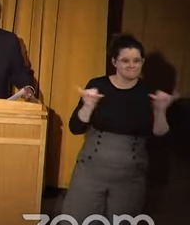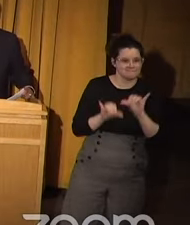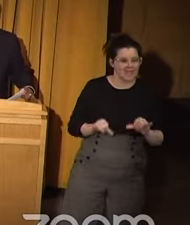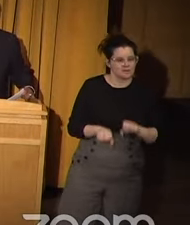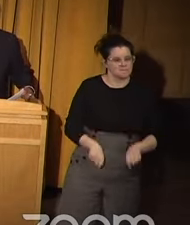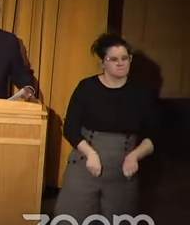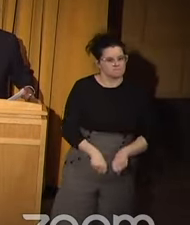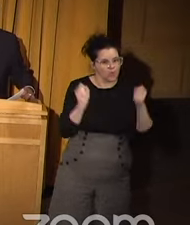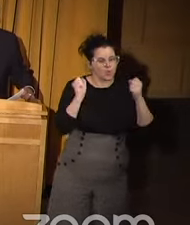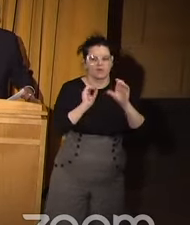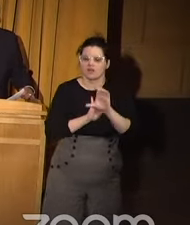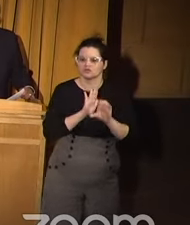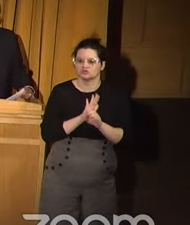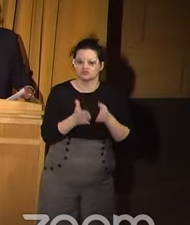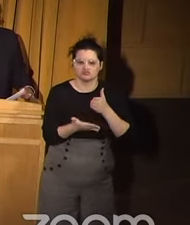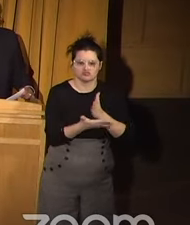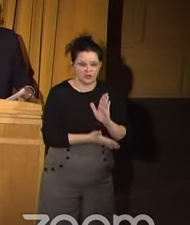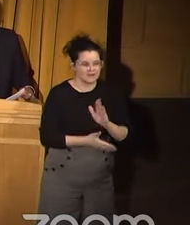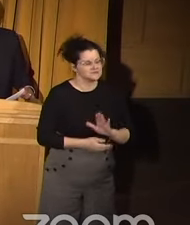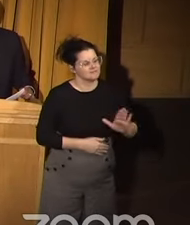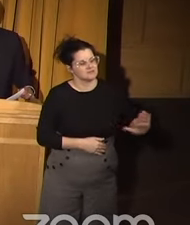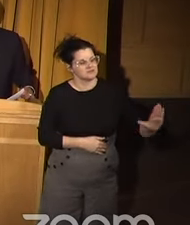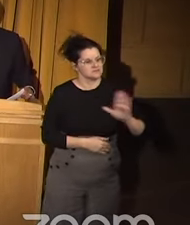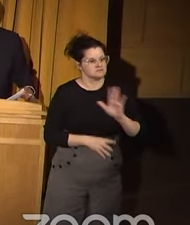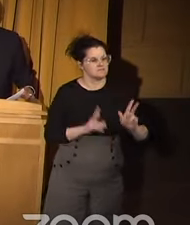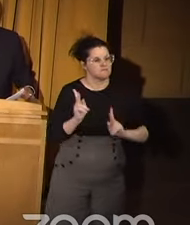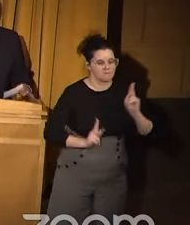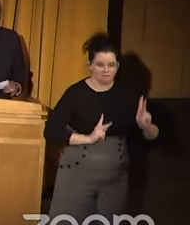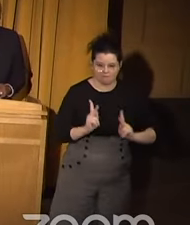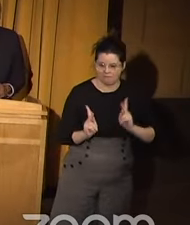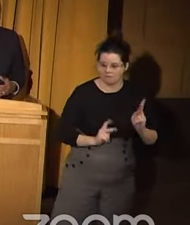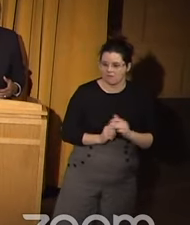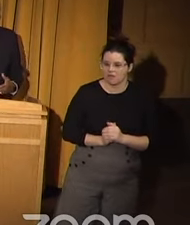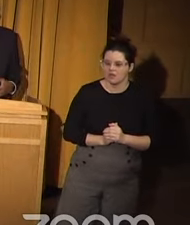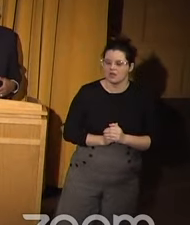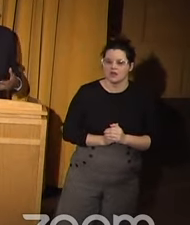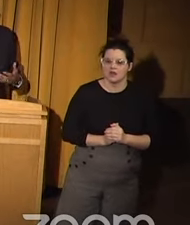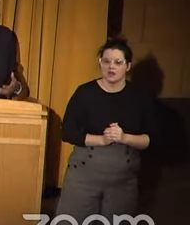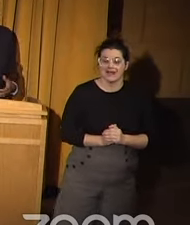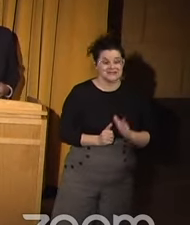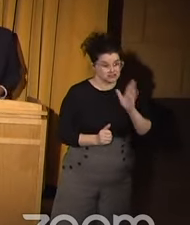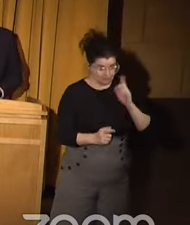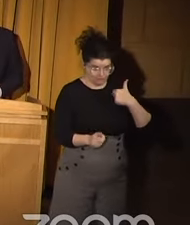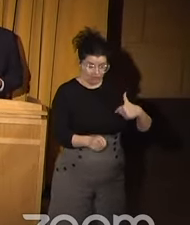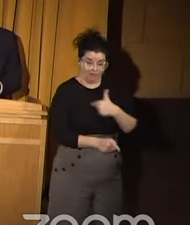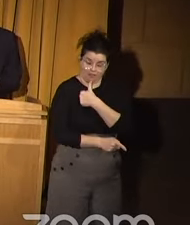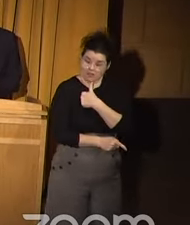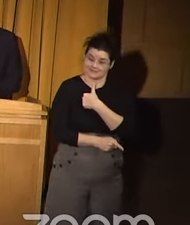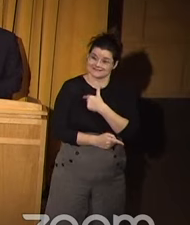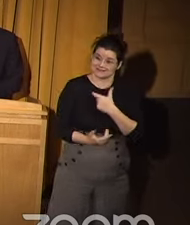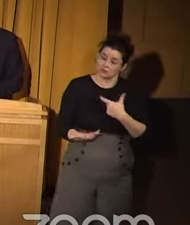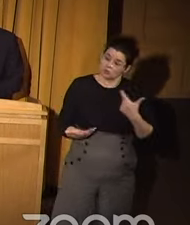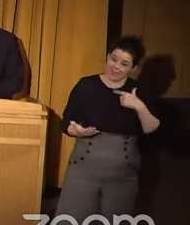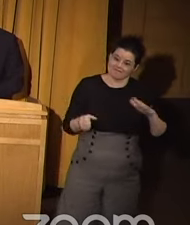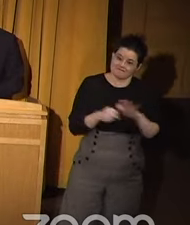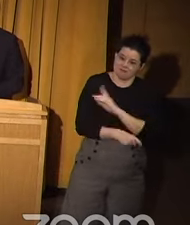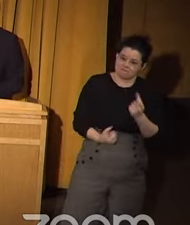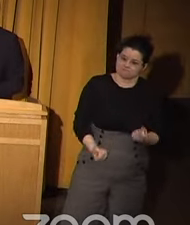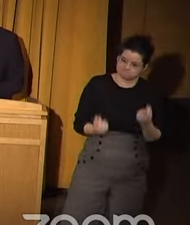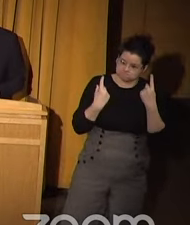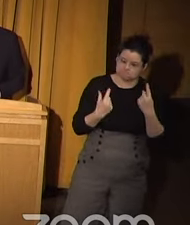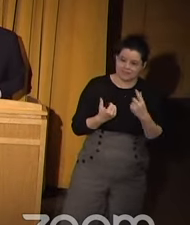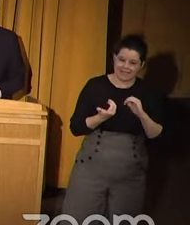constitutional rights of these citizens. And so, for us, we have an understanding